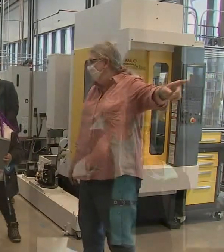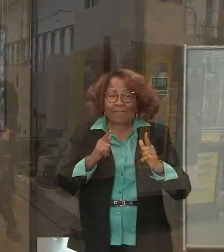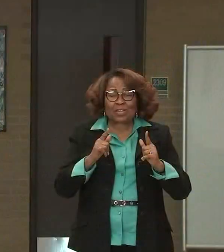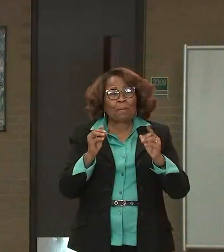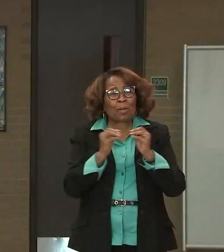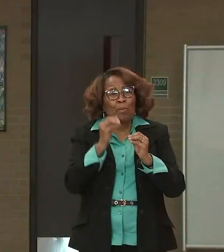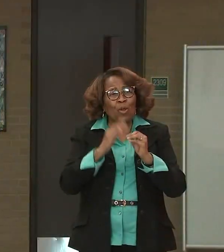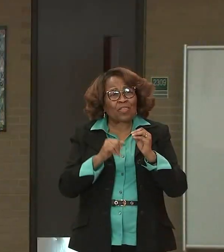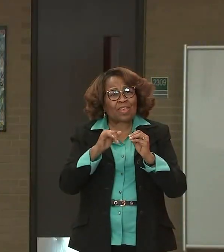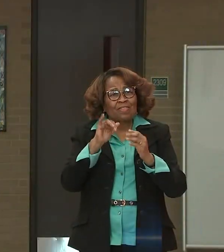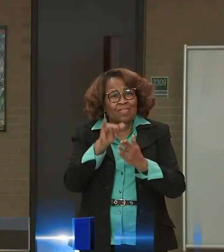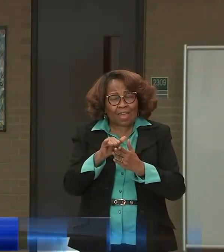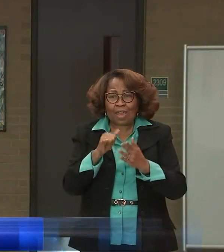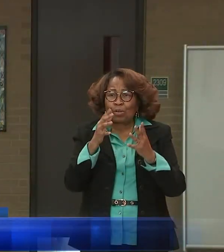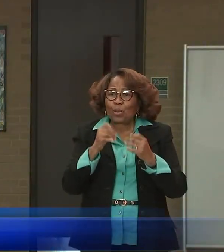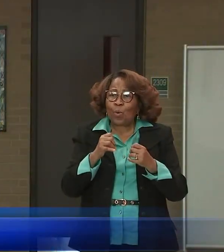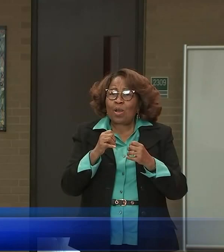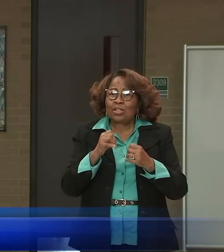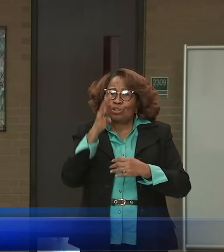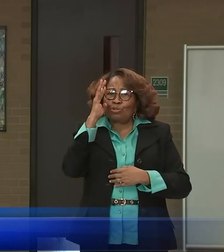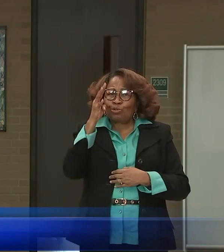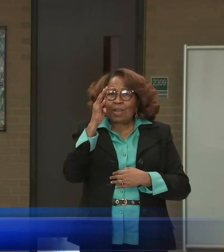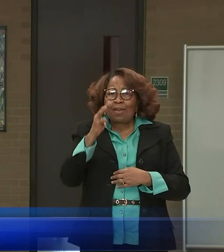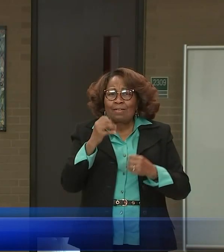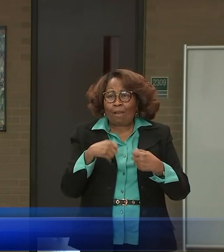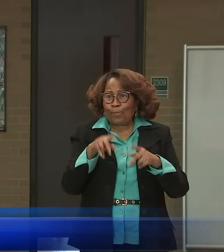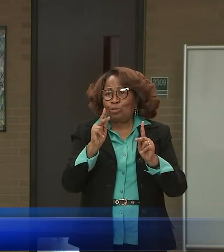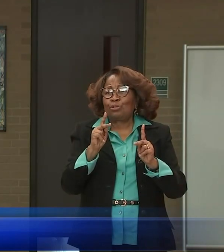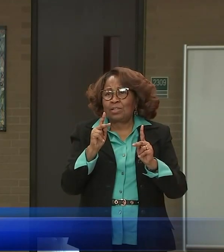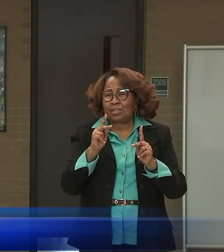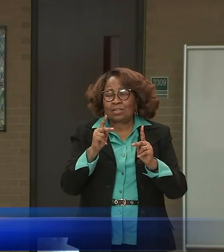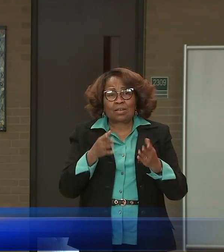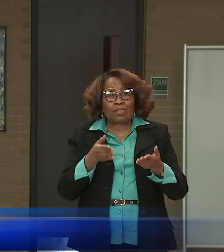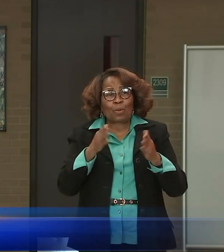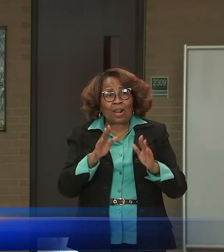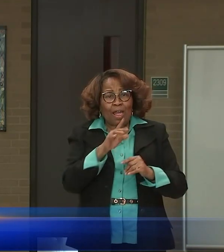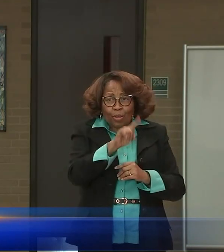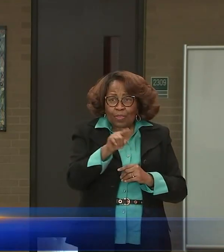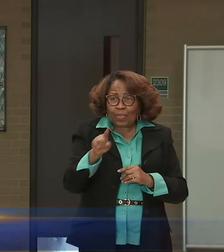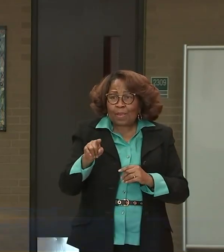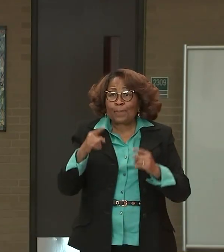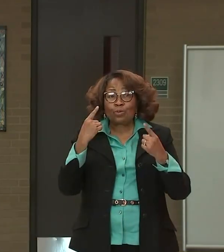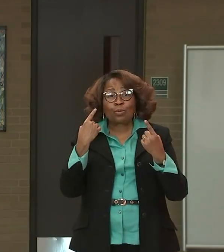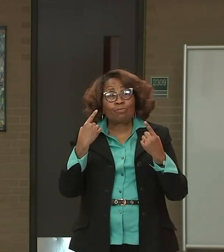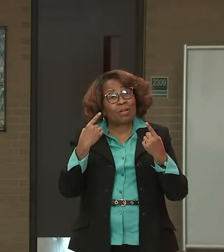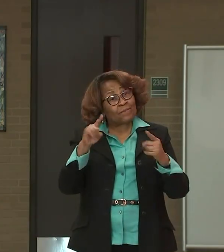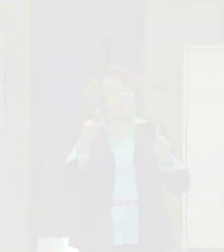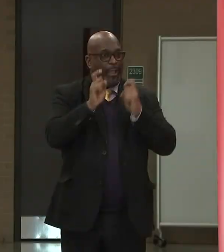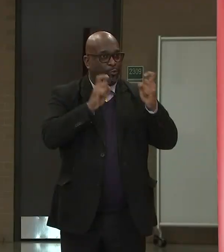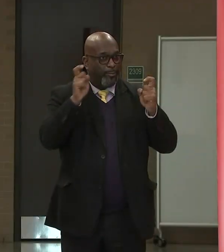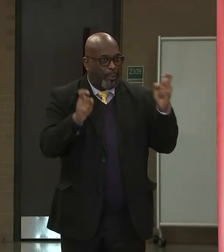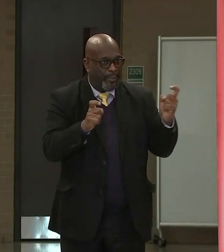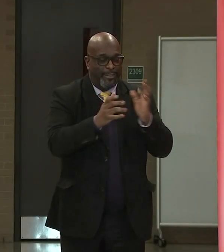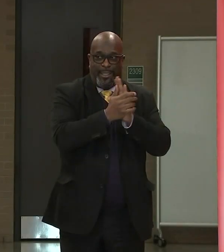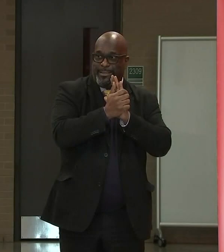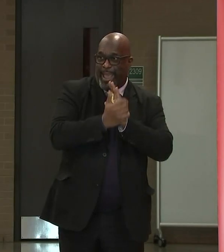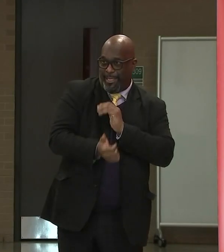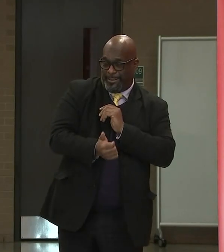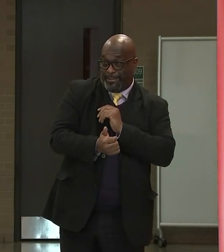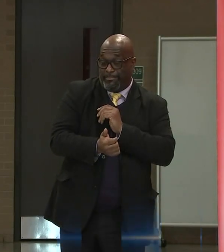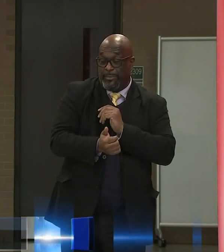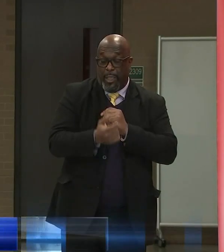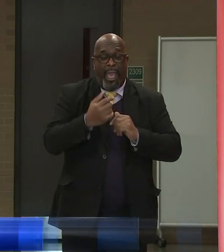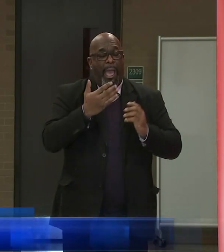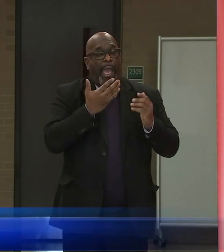more than that, we wanted to create opportunities that would allow them to eventually use their skills. It is our hope